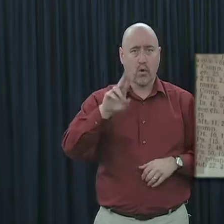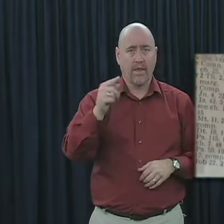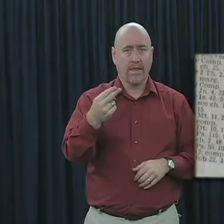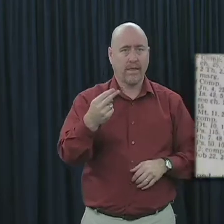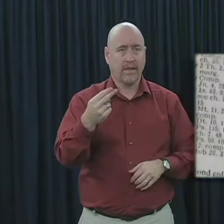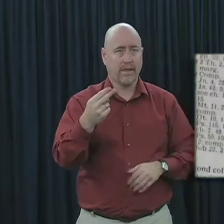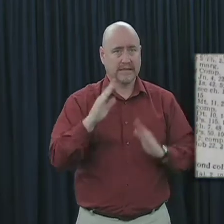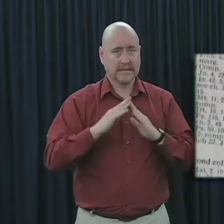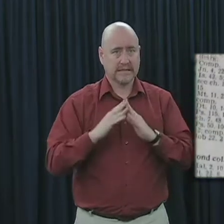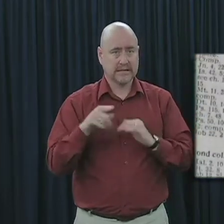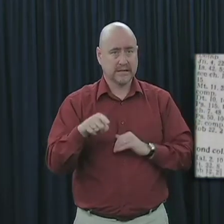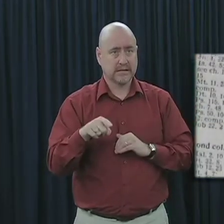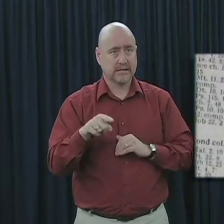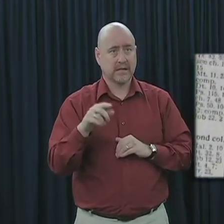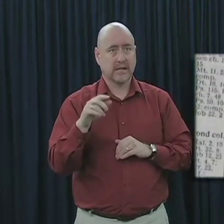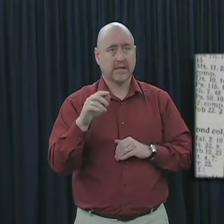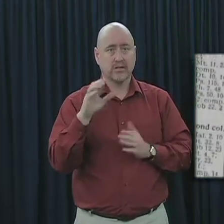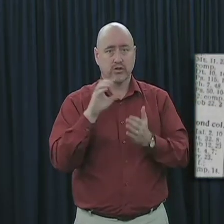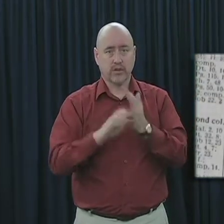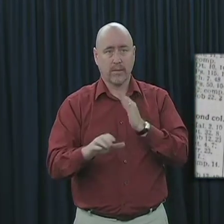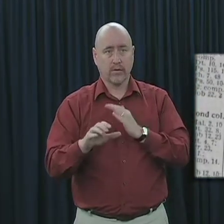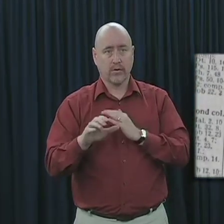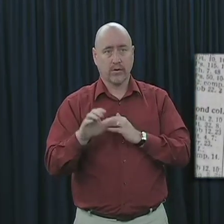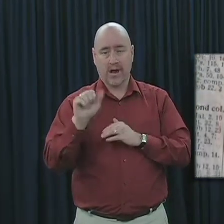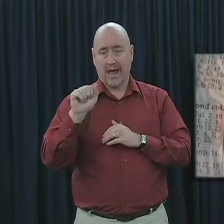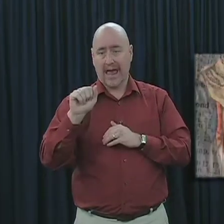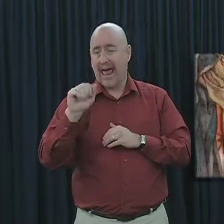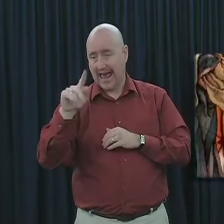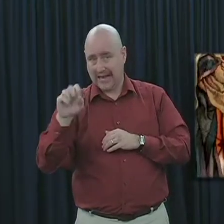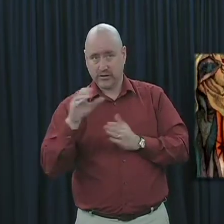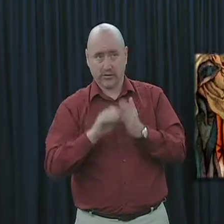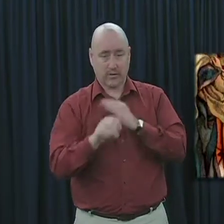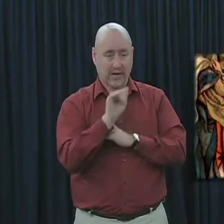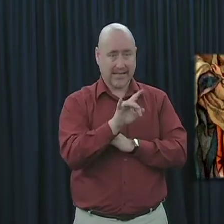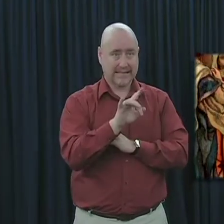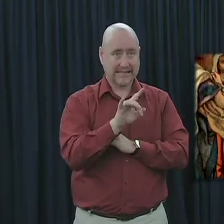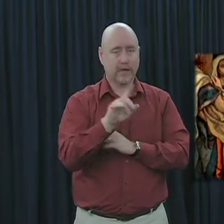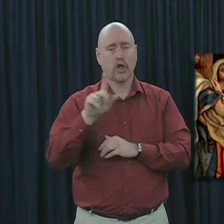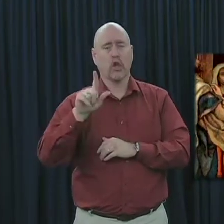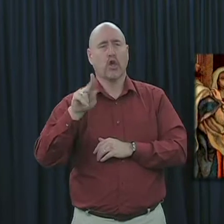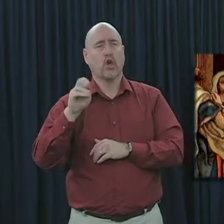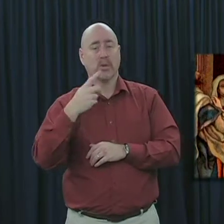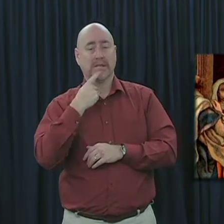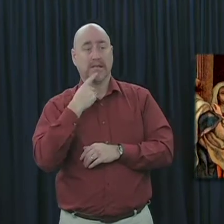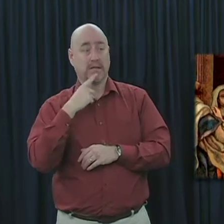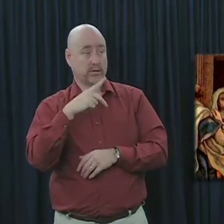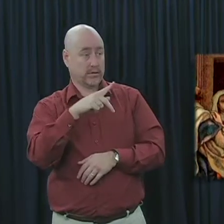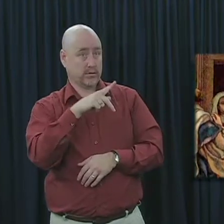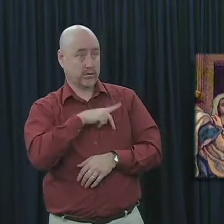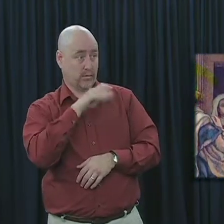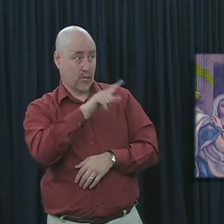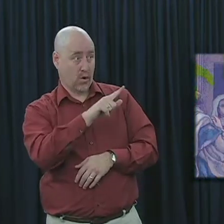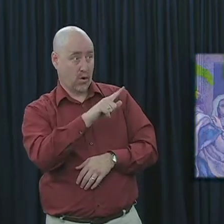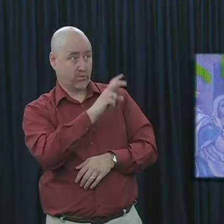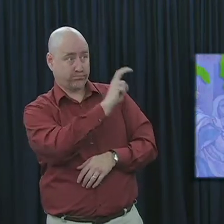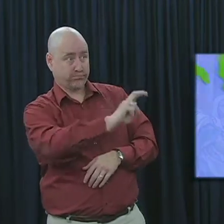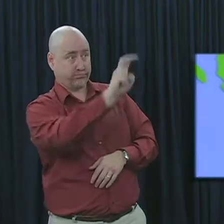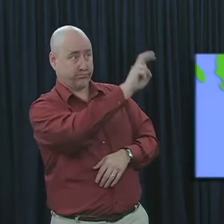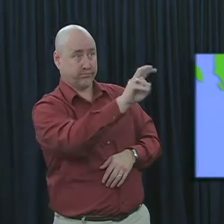Corinth. In the 18th chapter of the book of Acts, Luke tells us that while Paul was on one of his missionary